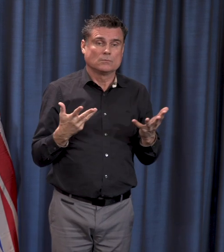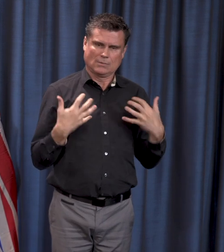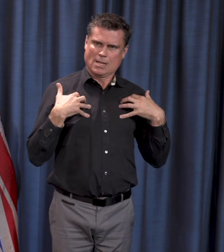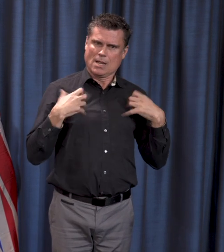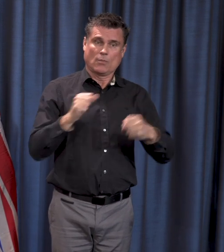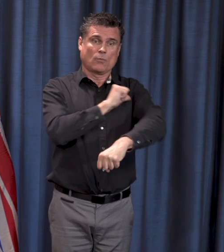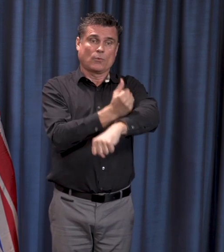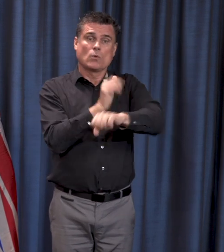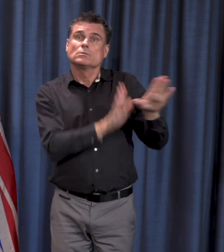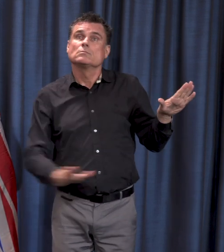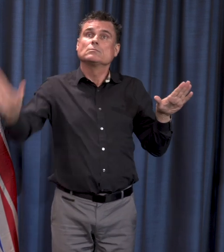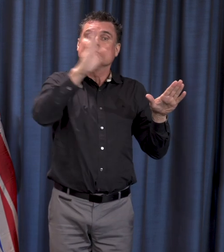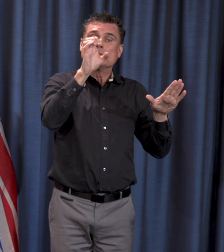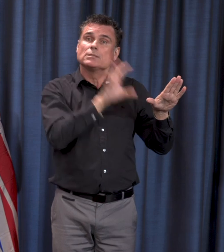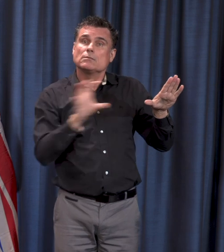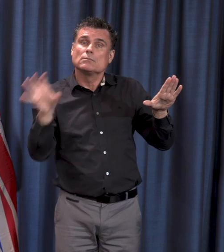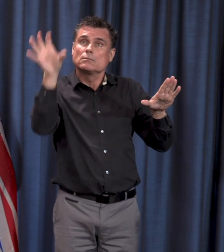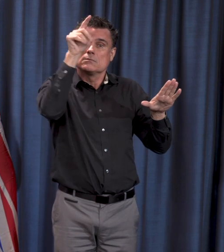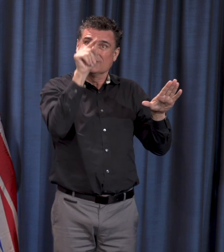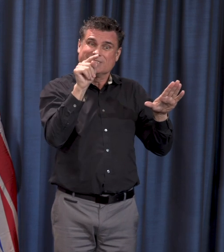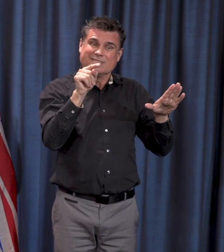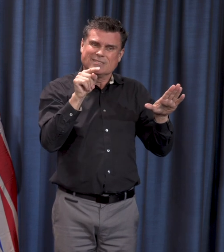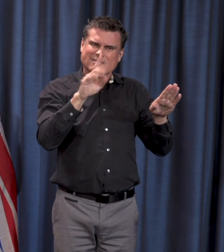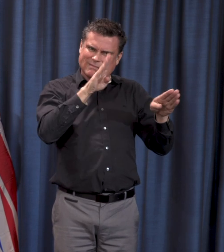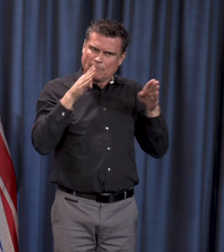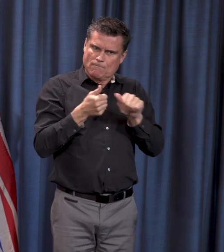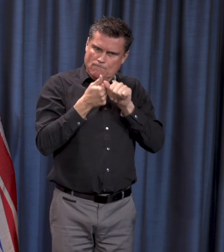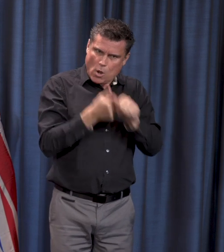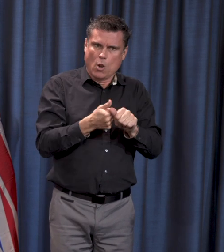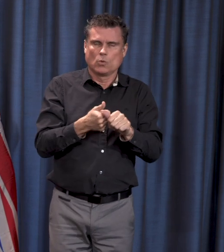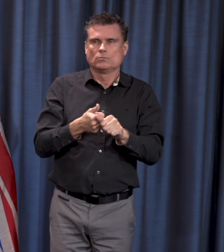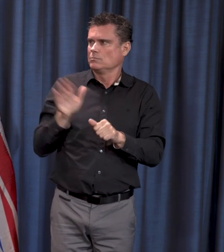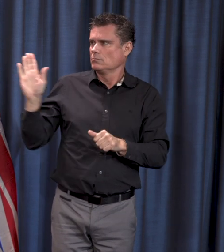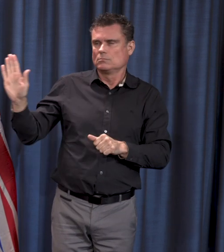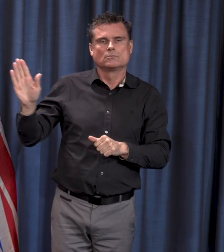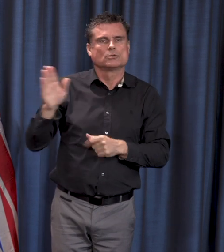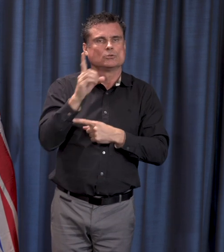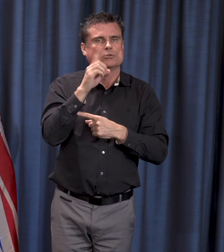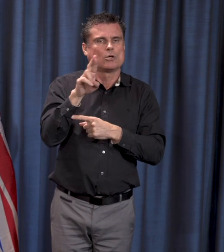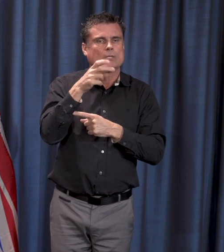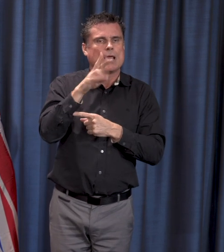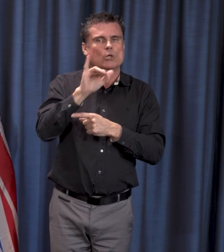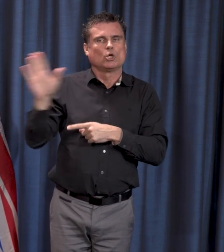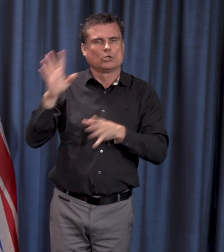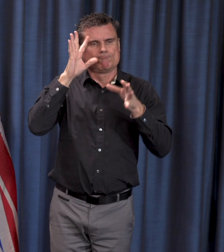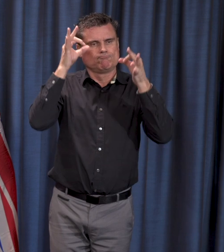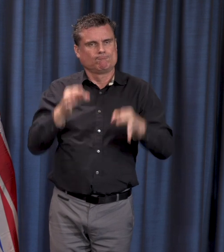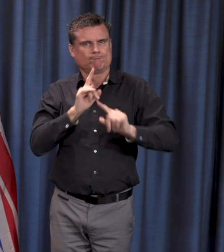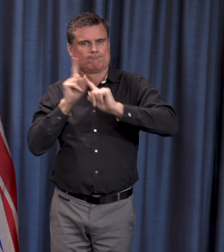led by Dr. Henry are some of the most important measures we've taken. We know that the significant impact of